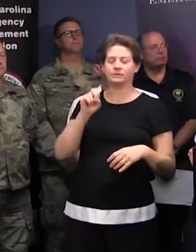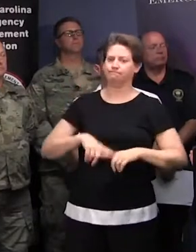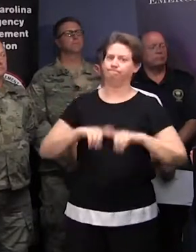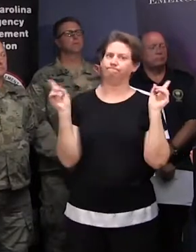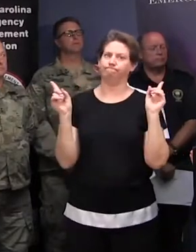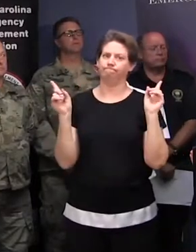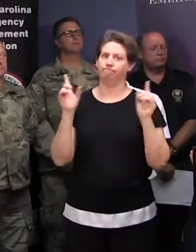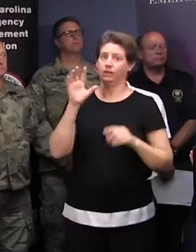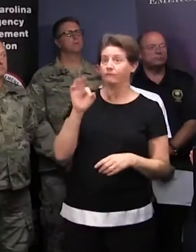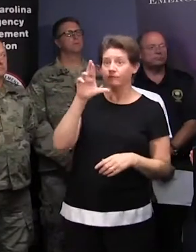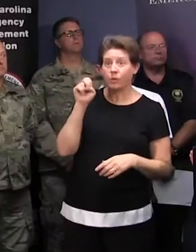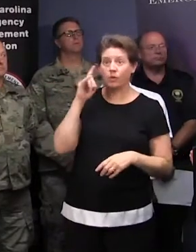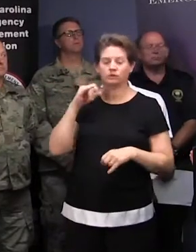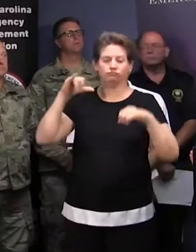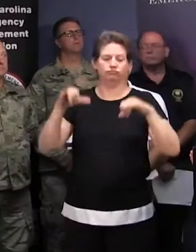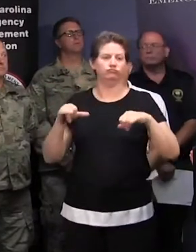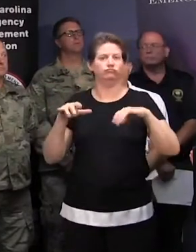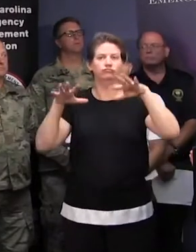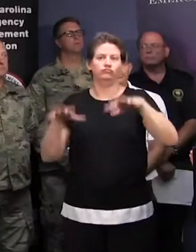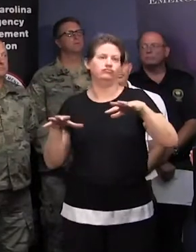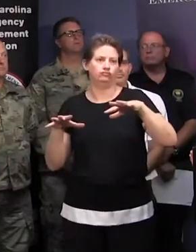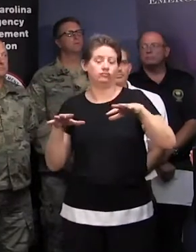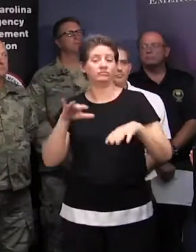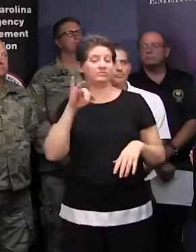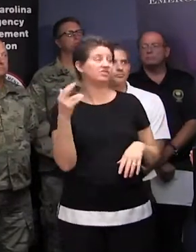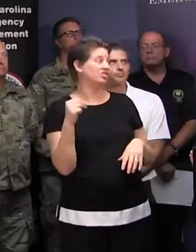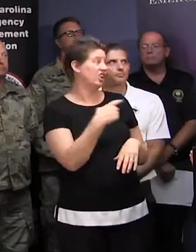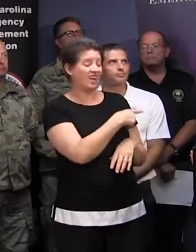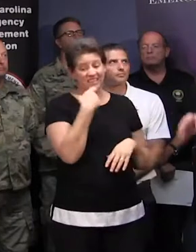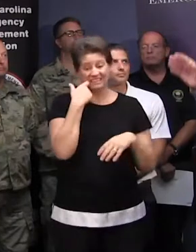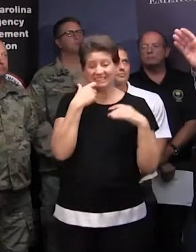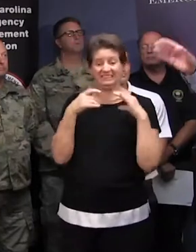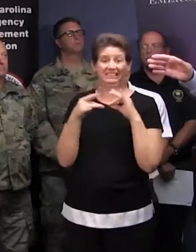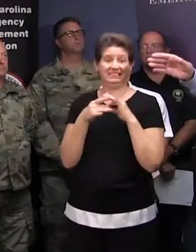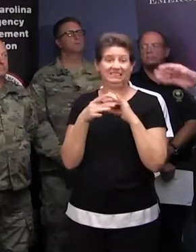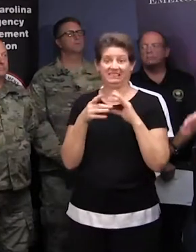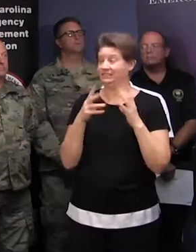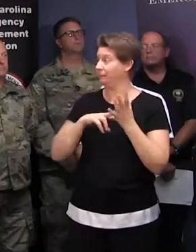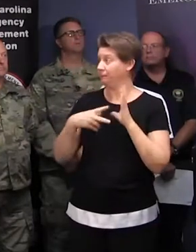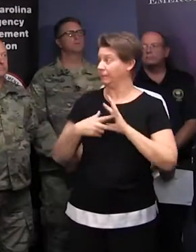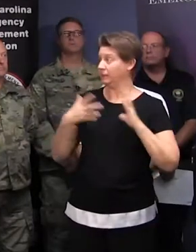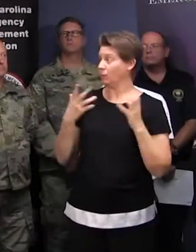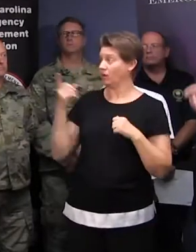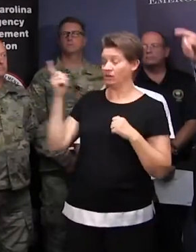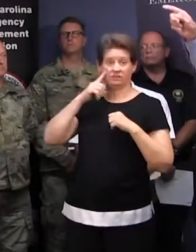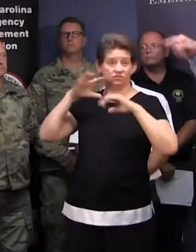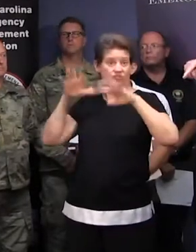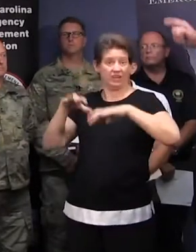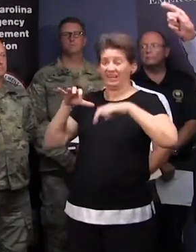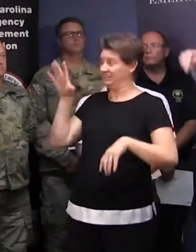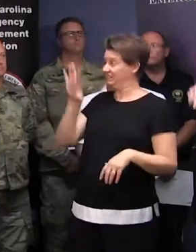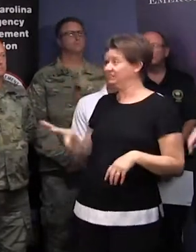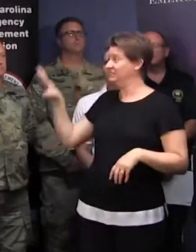Florence is here to stay for a while. And as John Chiarello pointed out, that means all this rain that you see here, which is